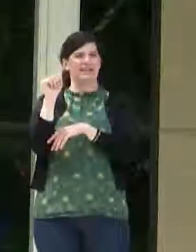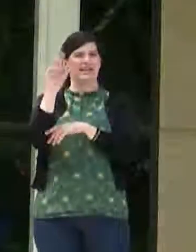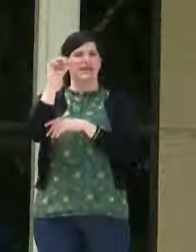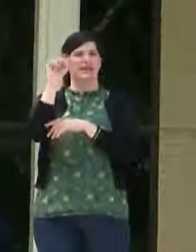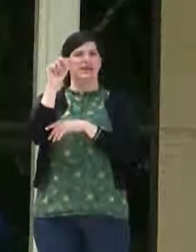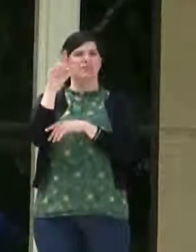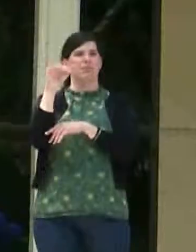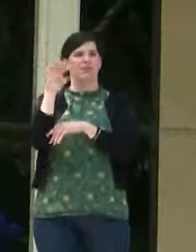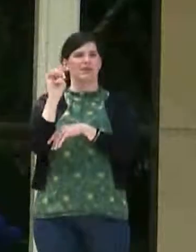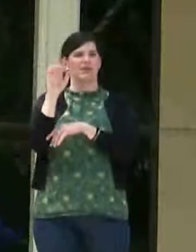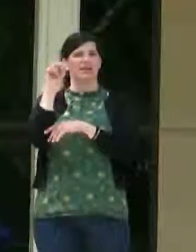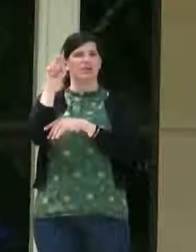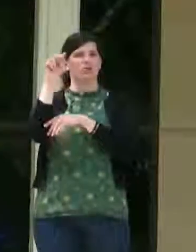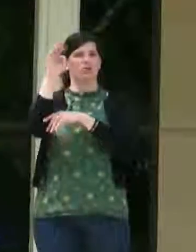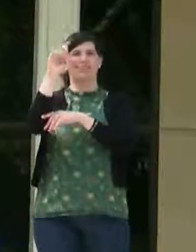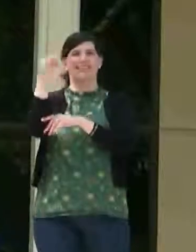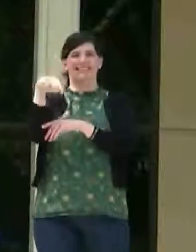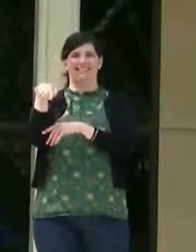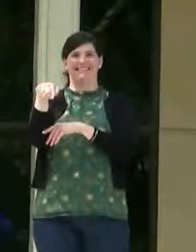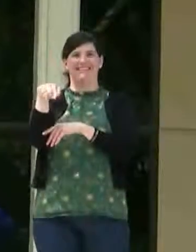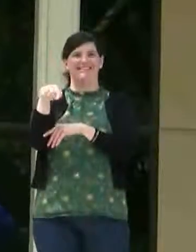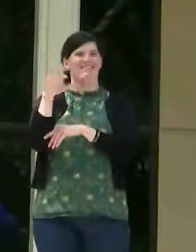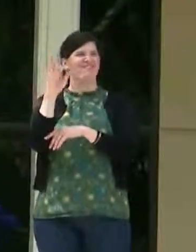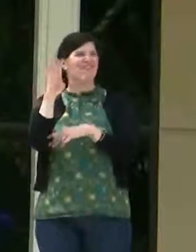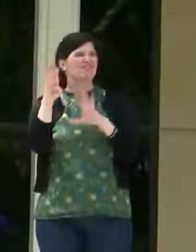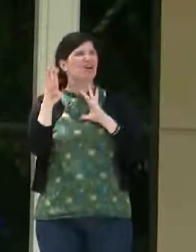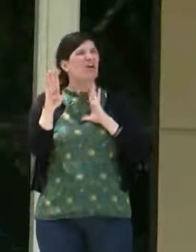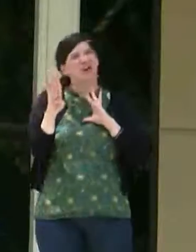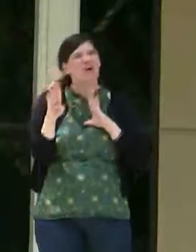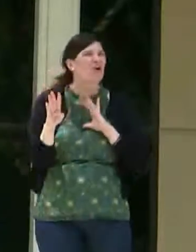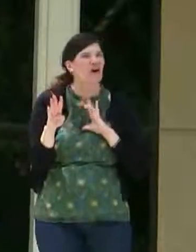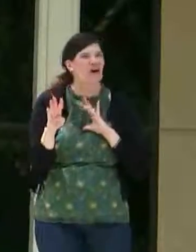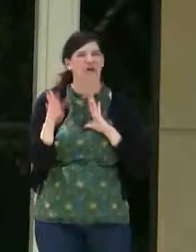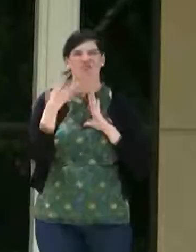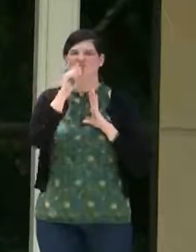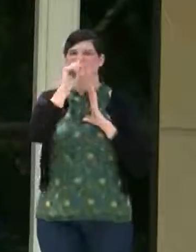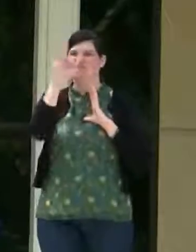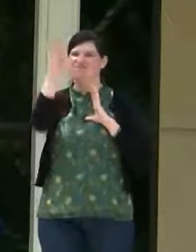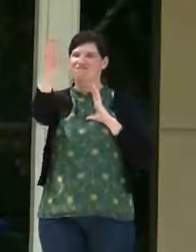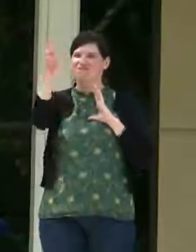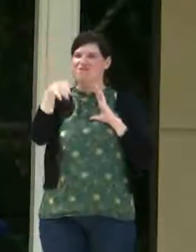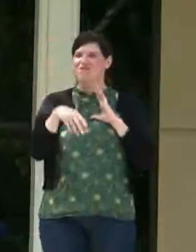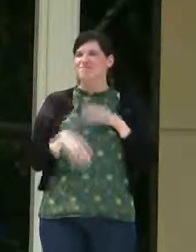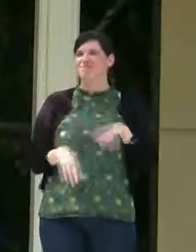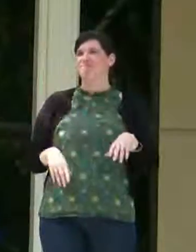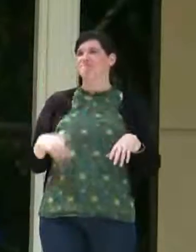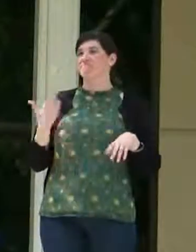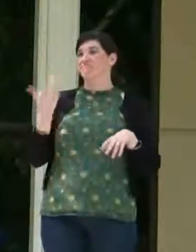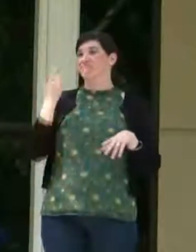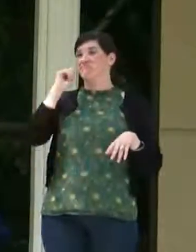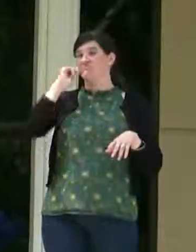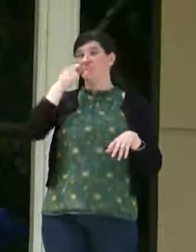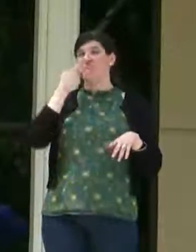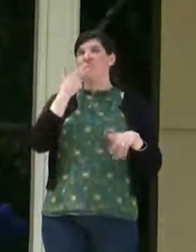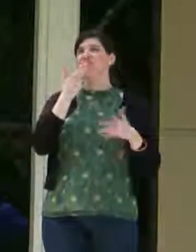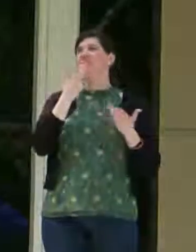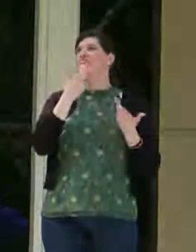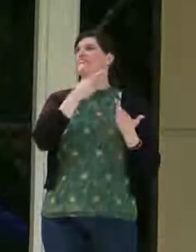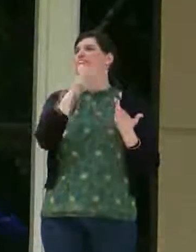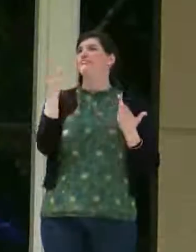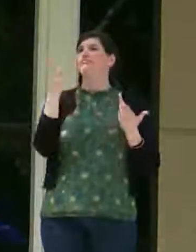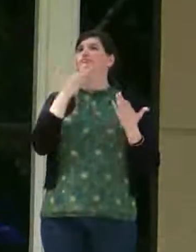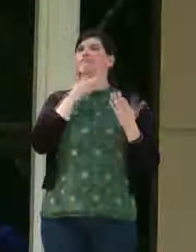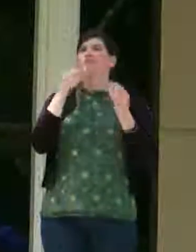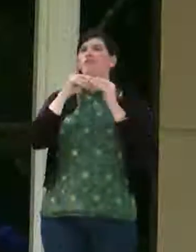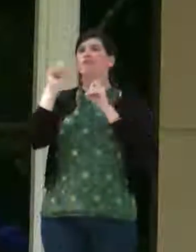wonderful. I love Facebook. And if you have any questions for me, I'm totally cool to answer anything about organizations I'm starting and stuff.